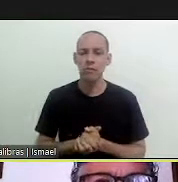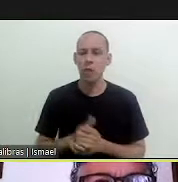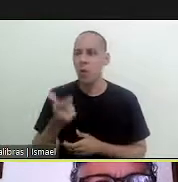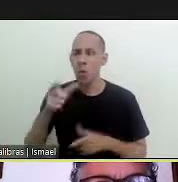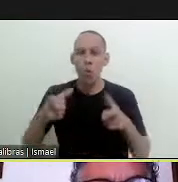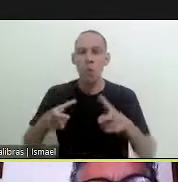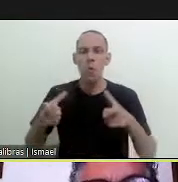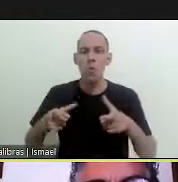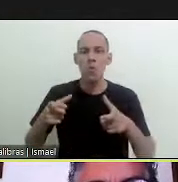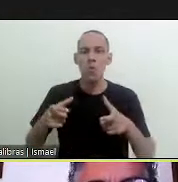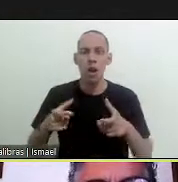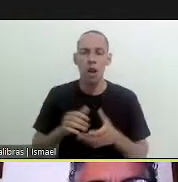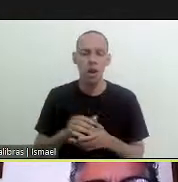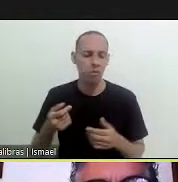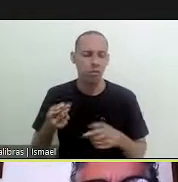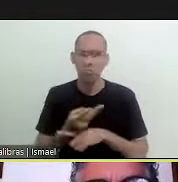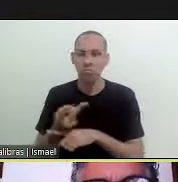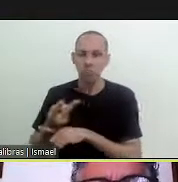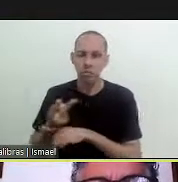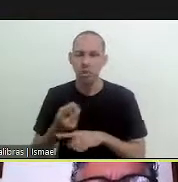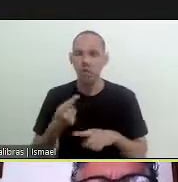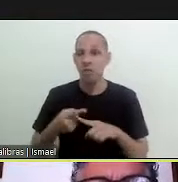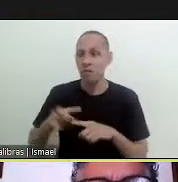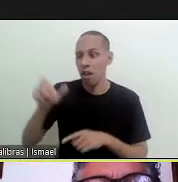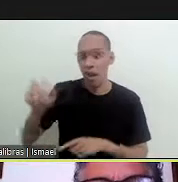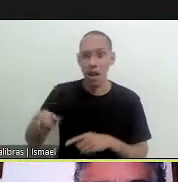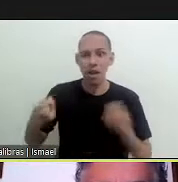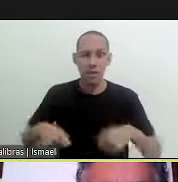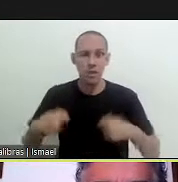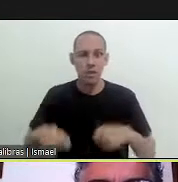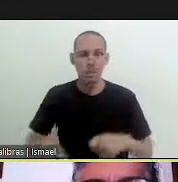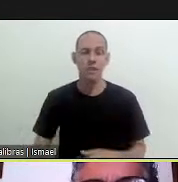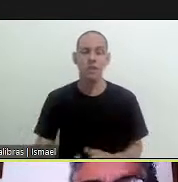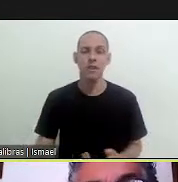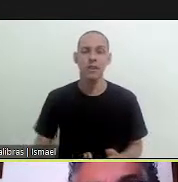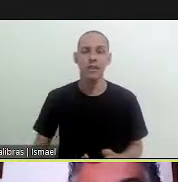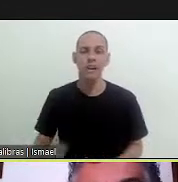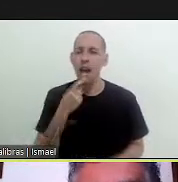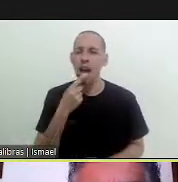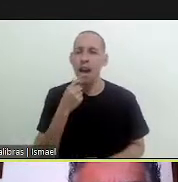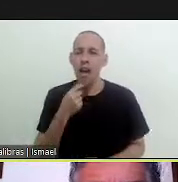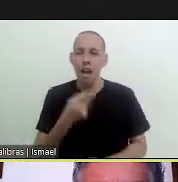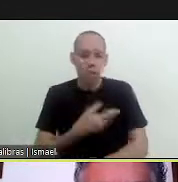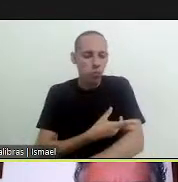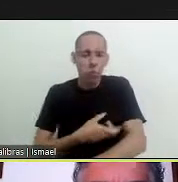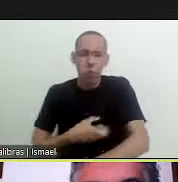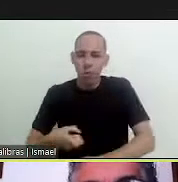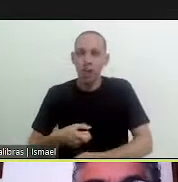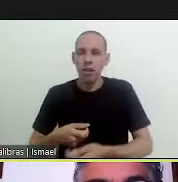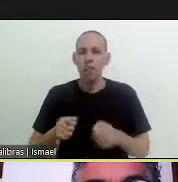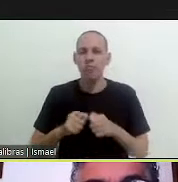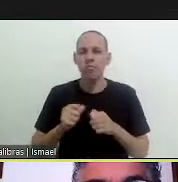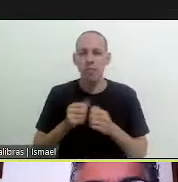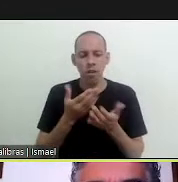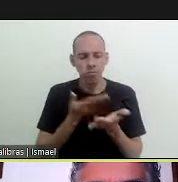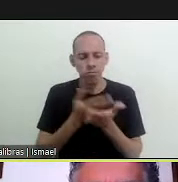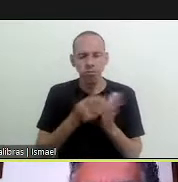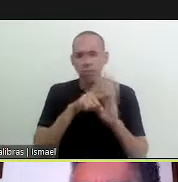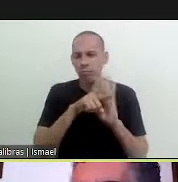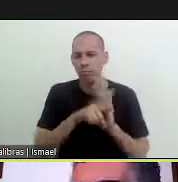is closest to your home because someone has to take a blood sample and therefore